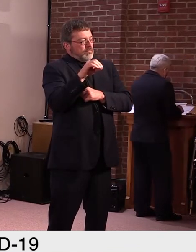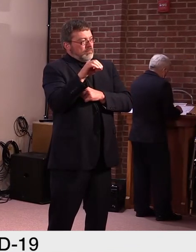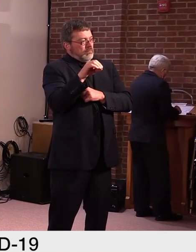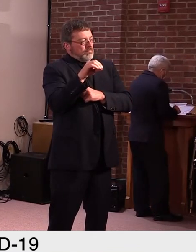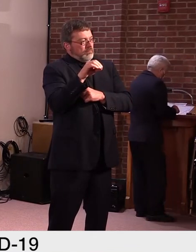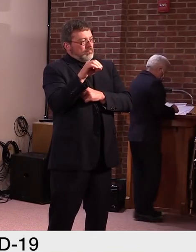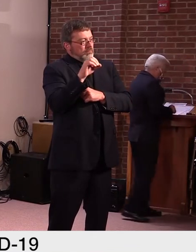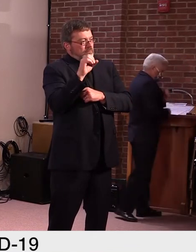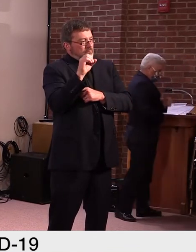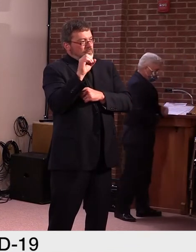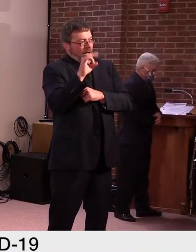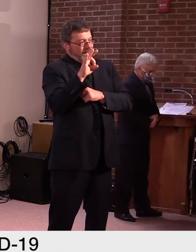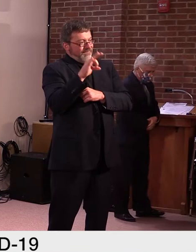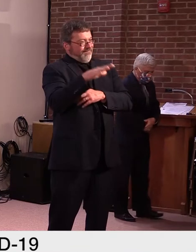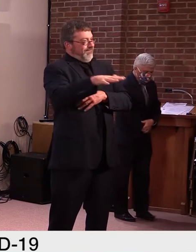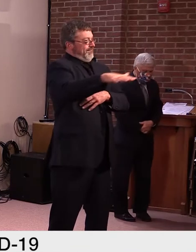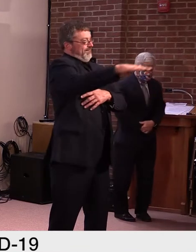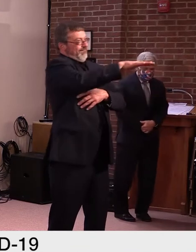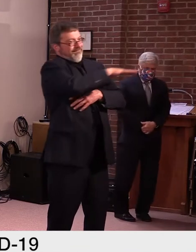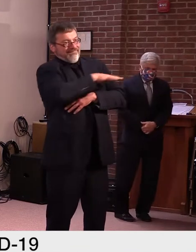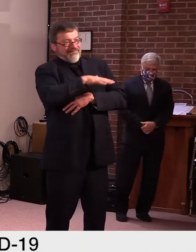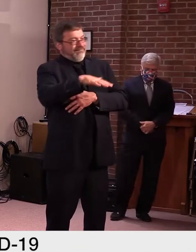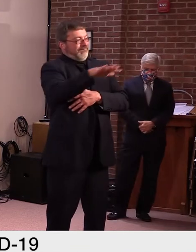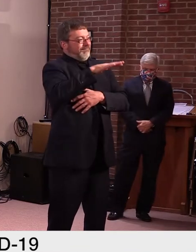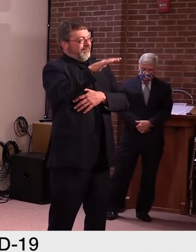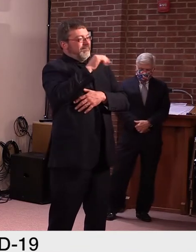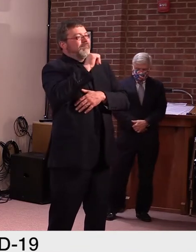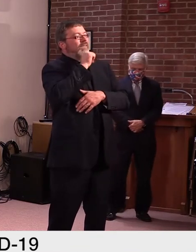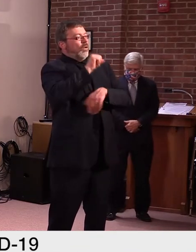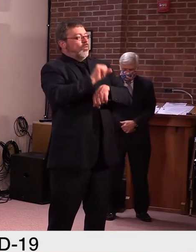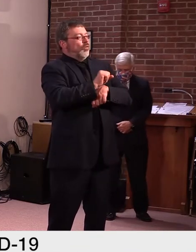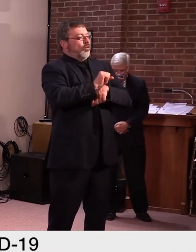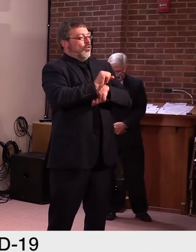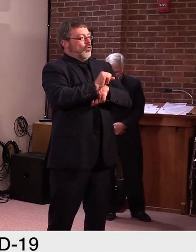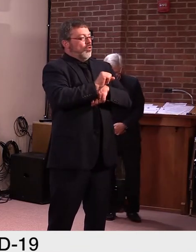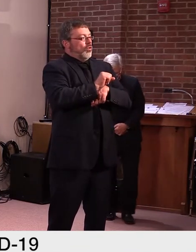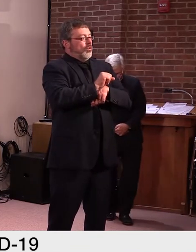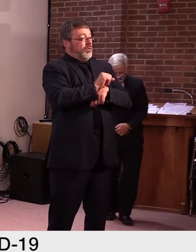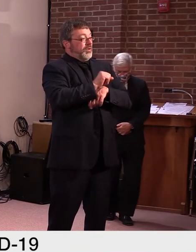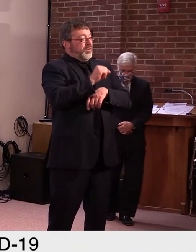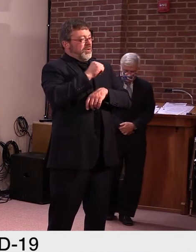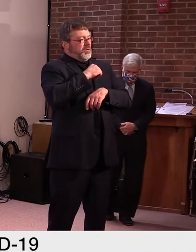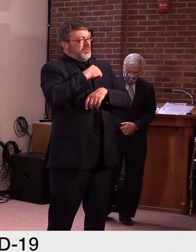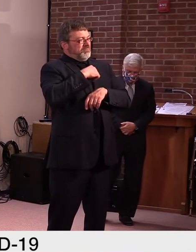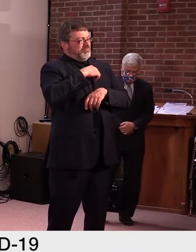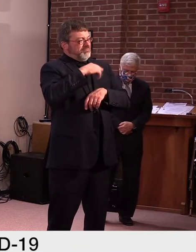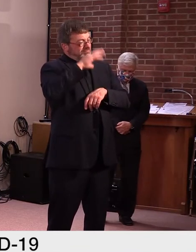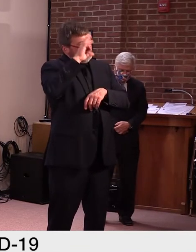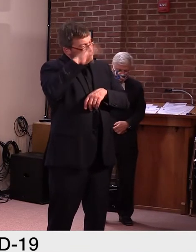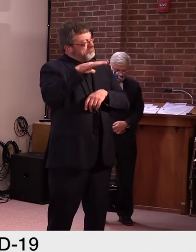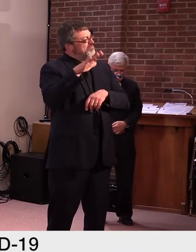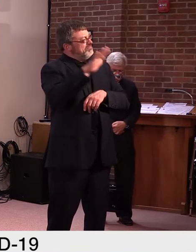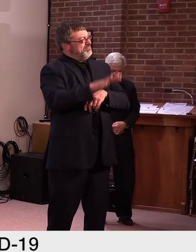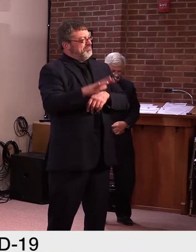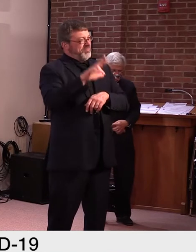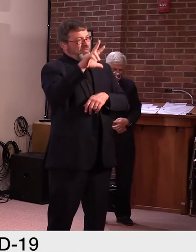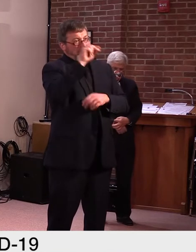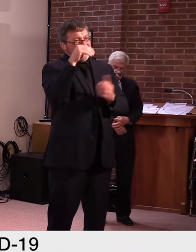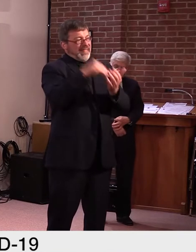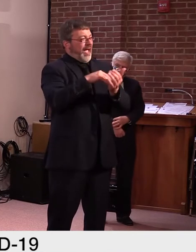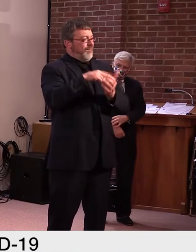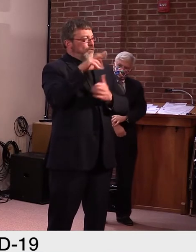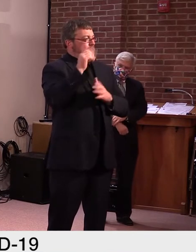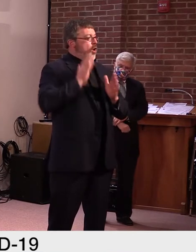labor force is unemployed when really we know there are, uh, 30 plus thousand Vermonters who are actually, uh, receiving